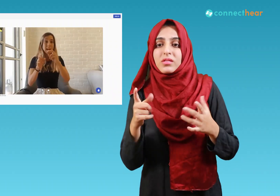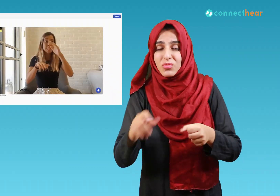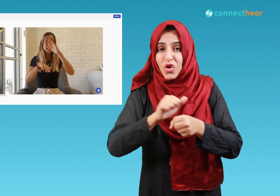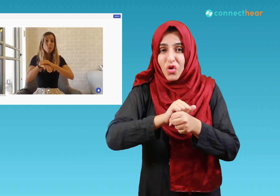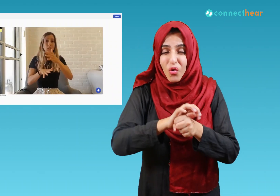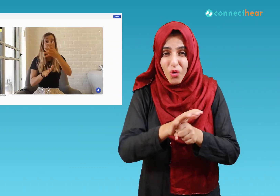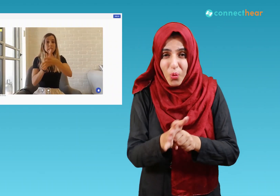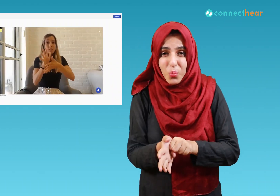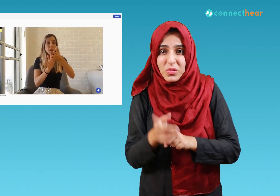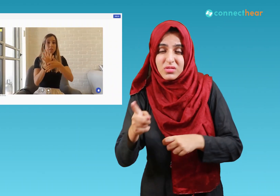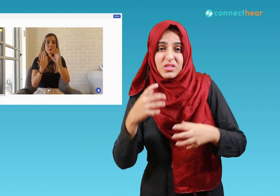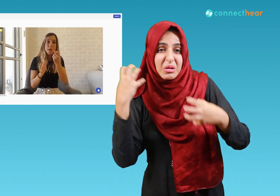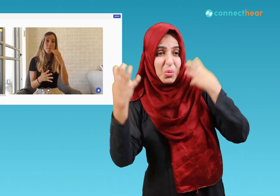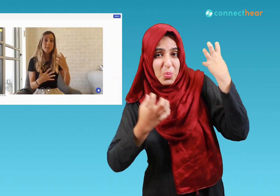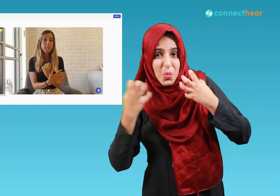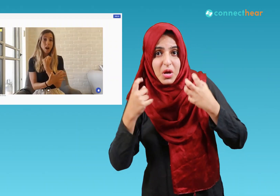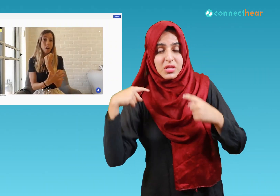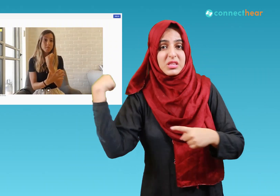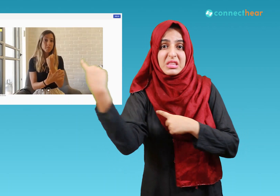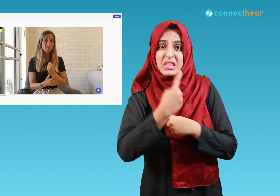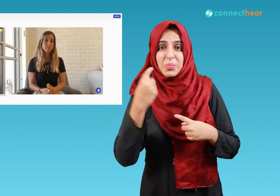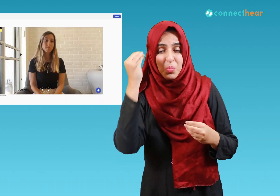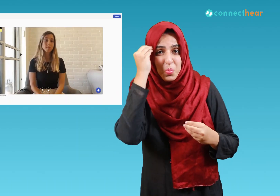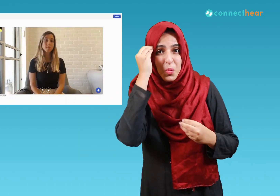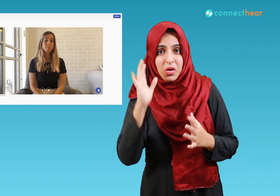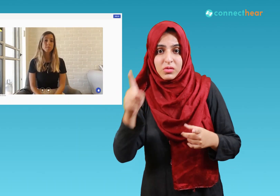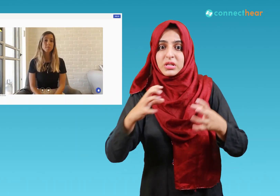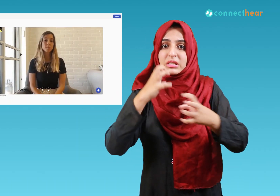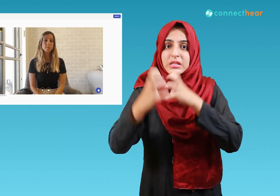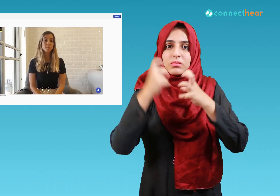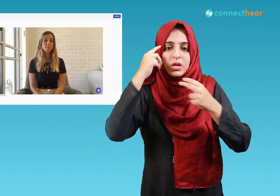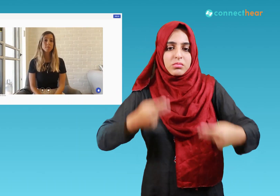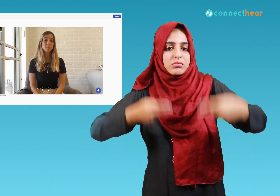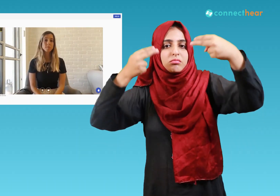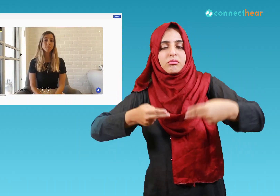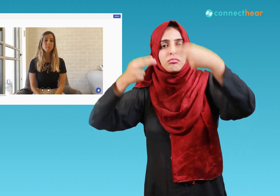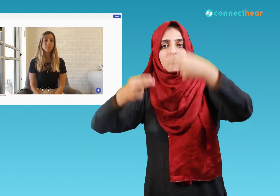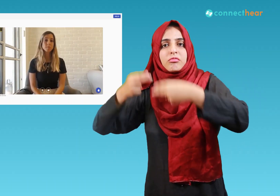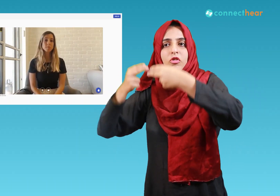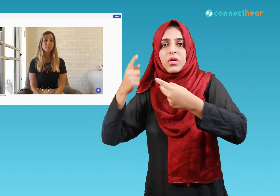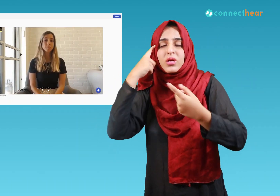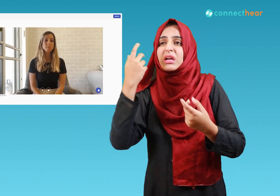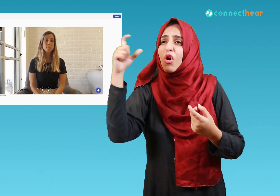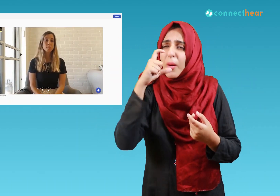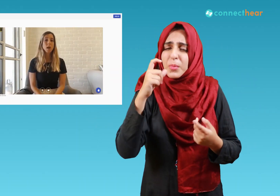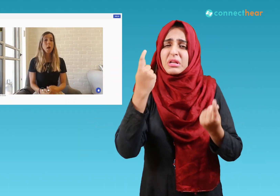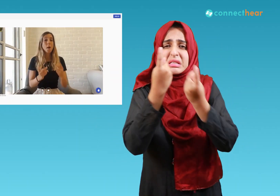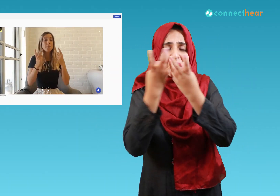part and parcel of our lives you know that most of the industry has shifted to online platforms for their video conferencing needs and most of these